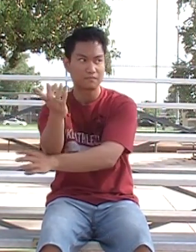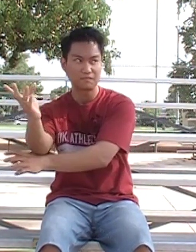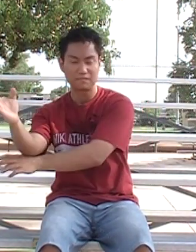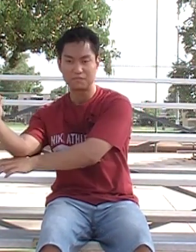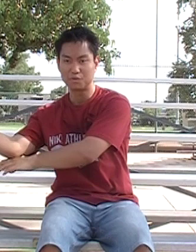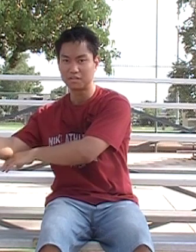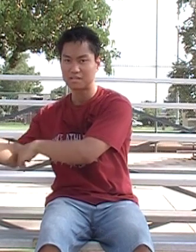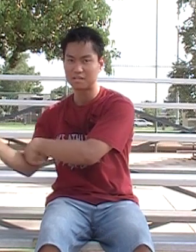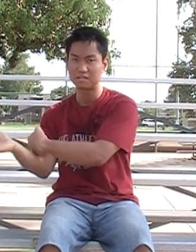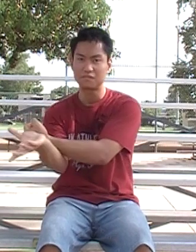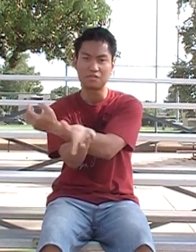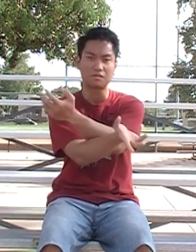Doing the sensitivity drill.